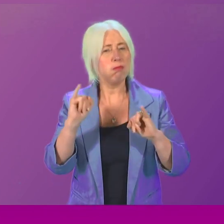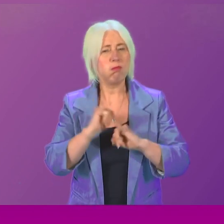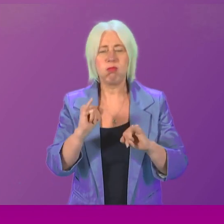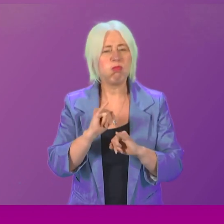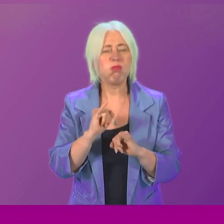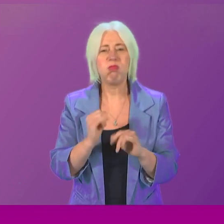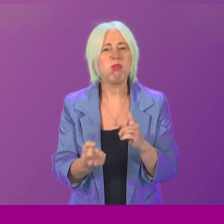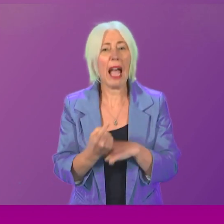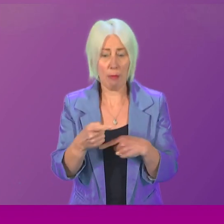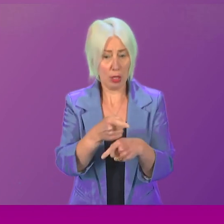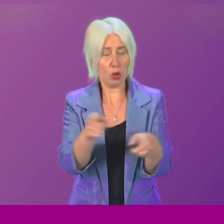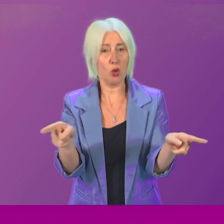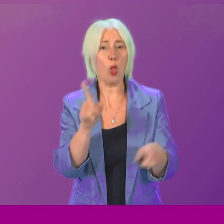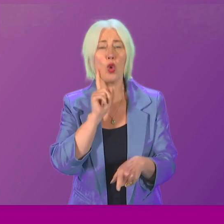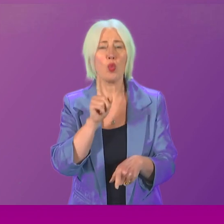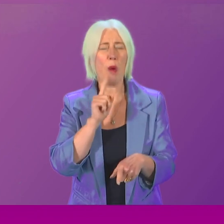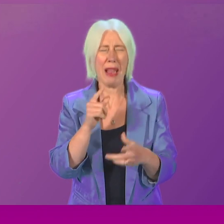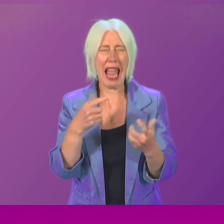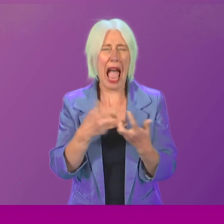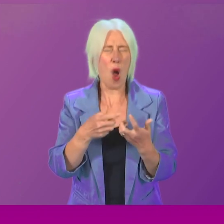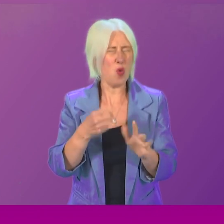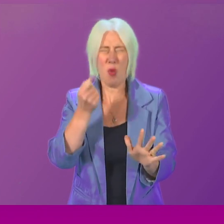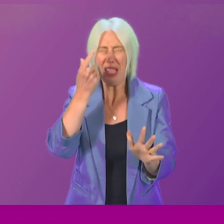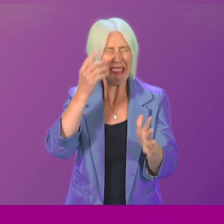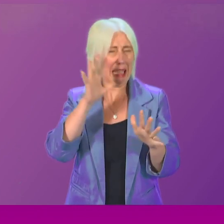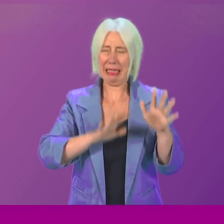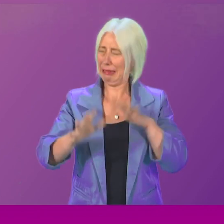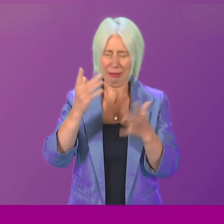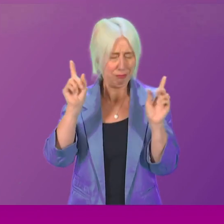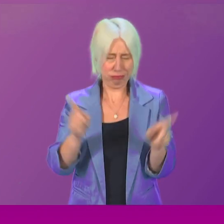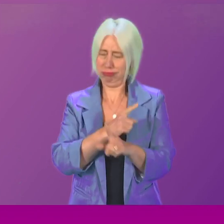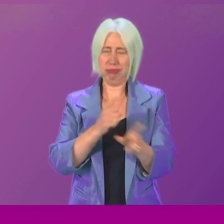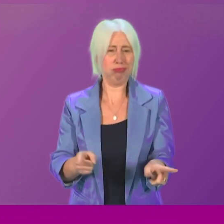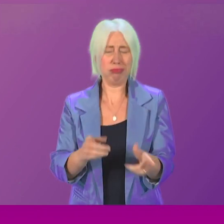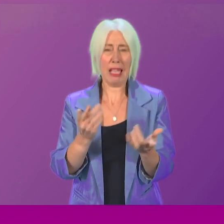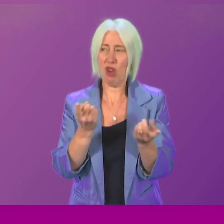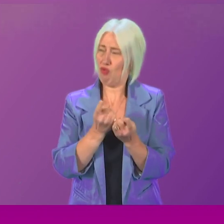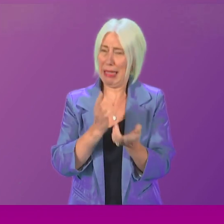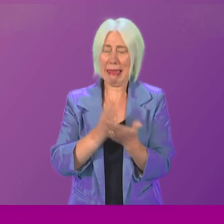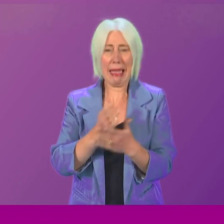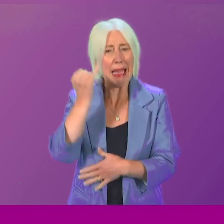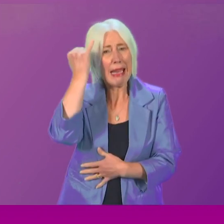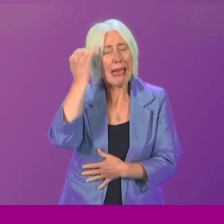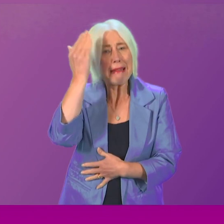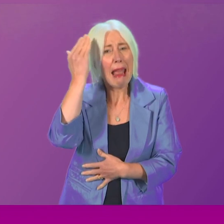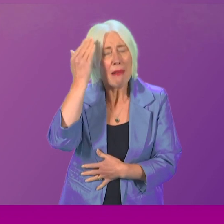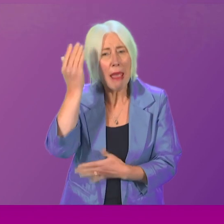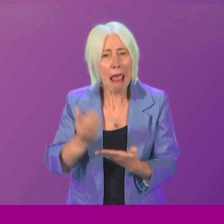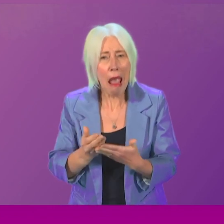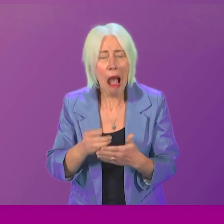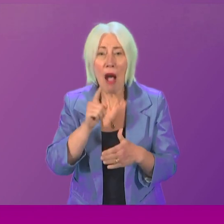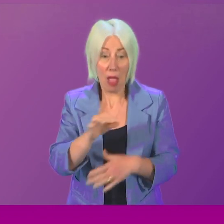is almost impossible to comprehend. It is the stuff of nightmares. Yet these were not